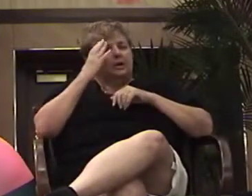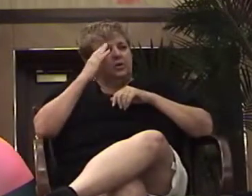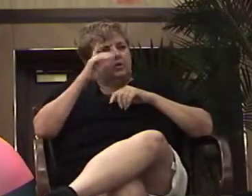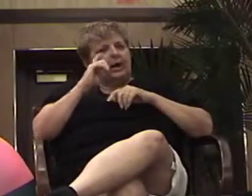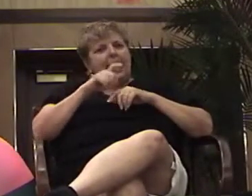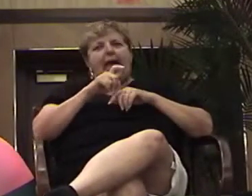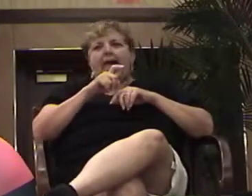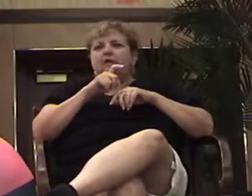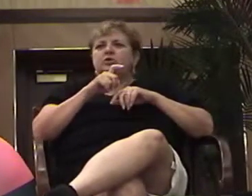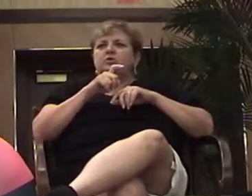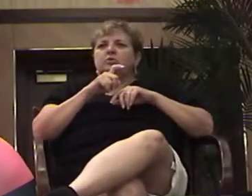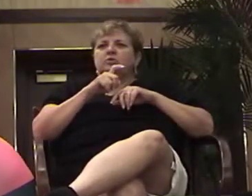miss this.